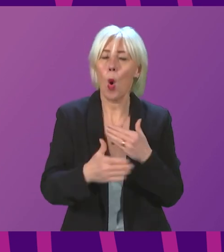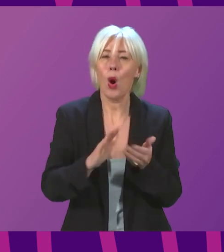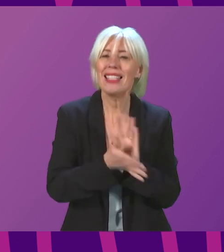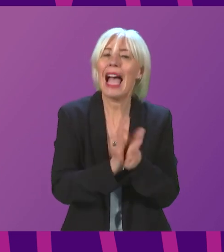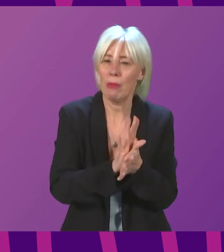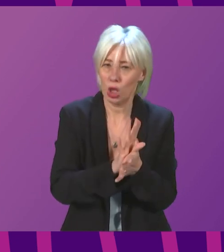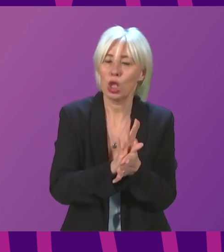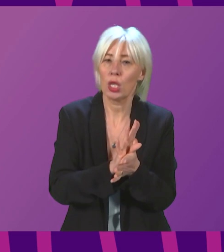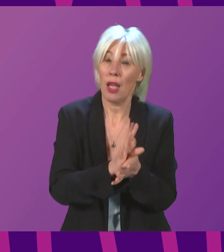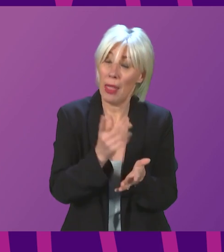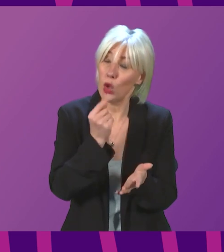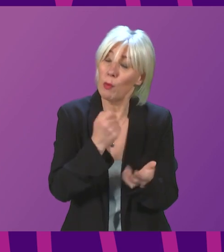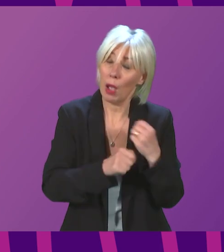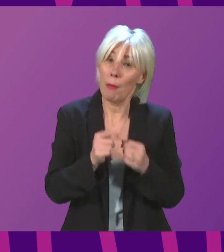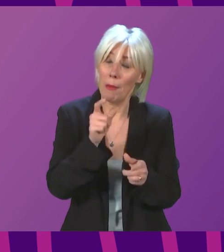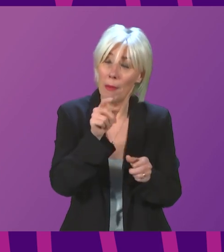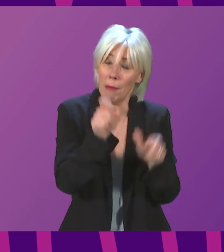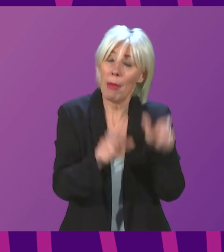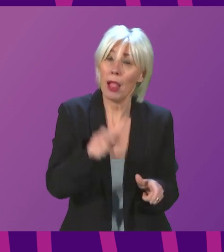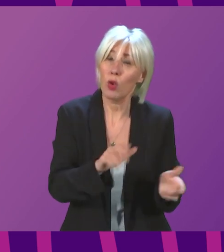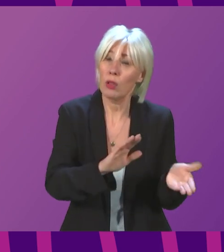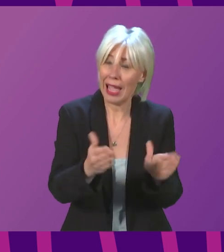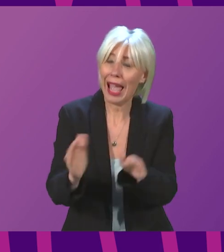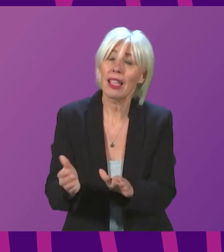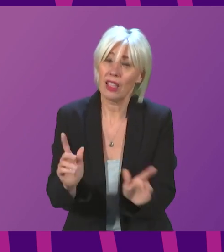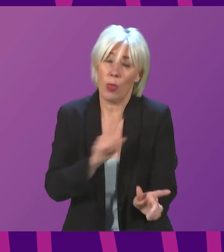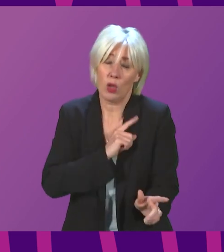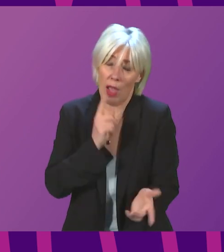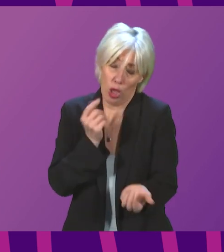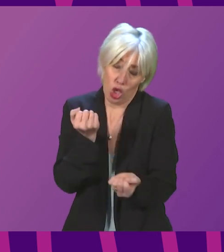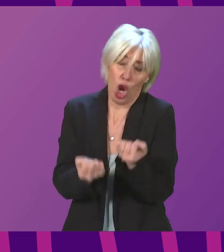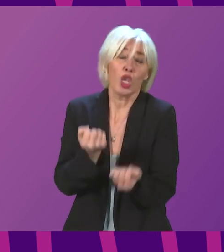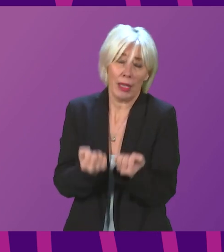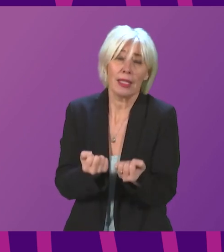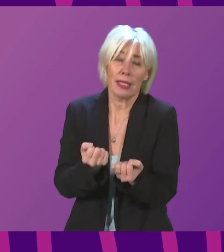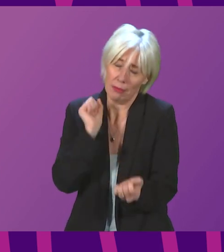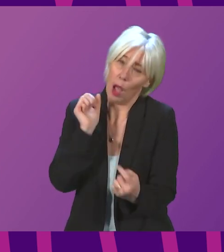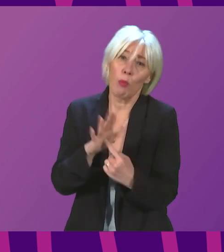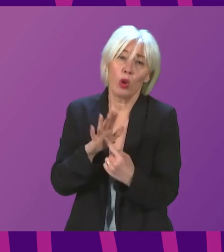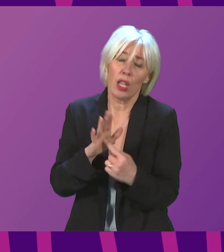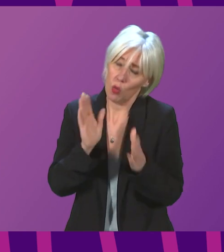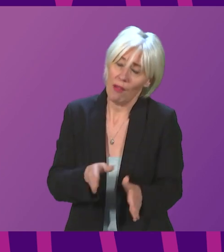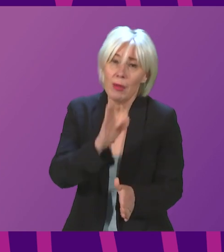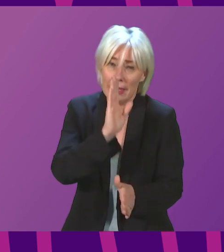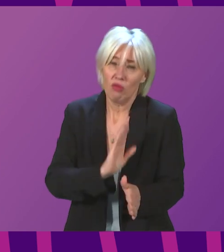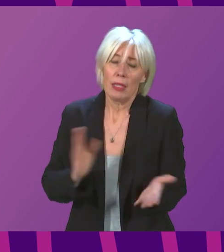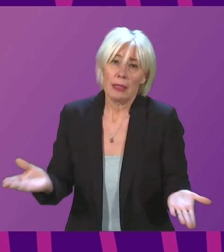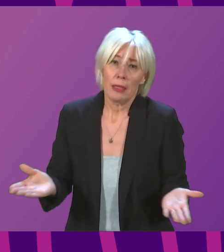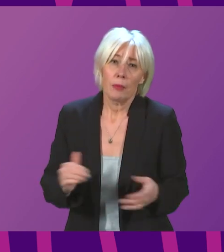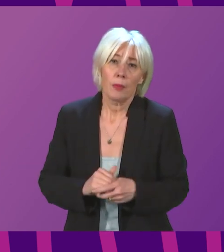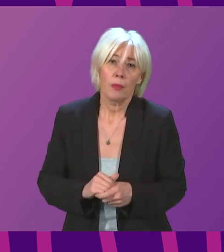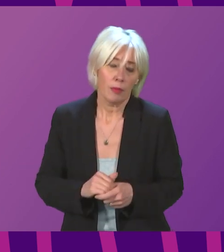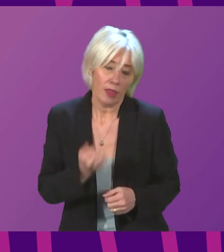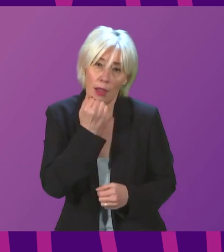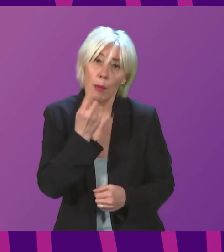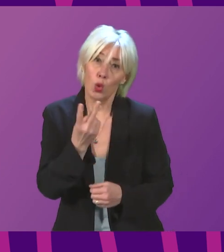is measured in human lives. And that's why these judgments are so important and why we must take them so seriously. Question